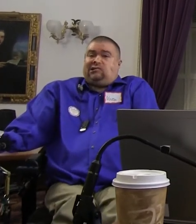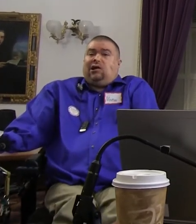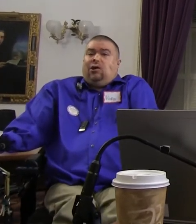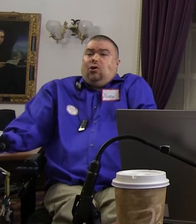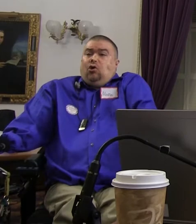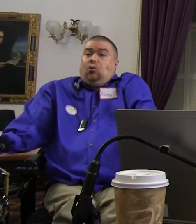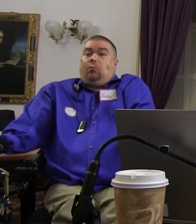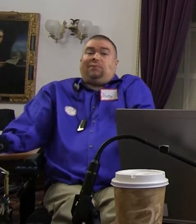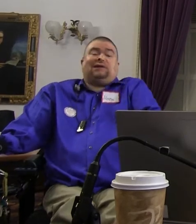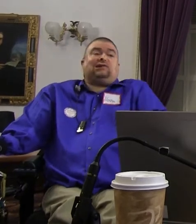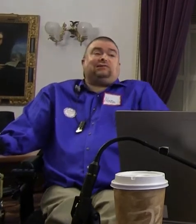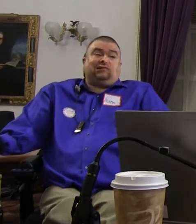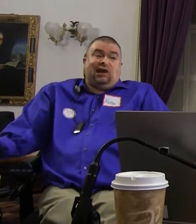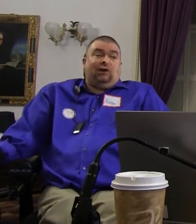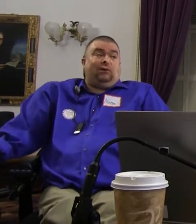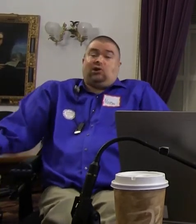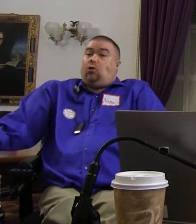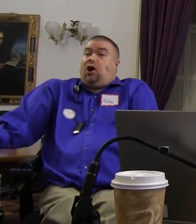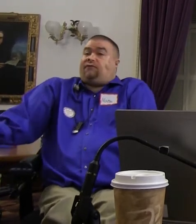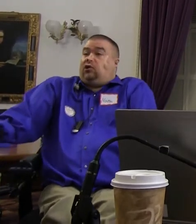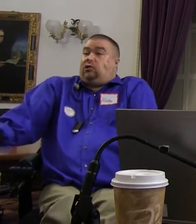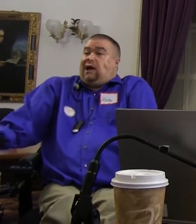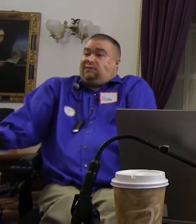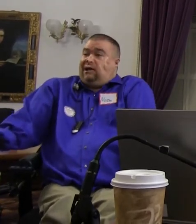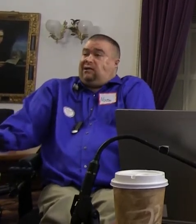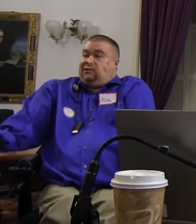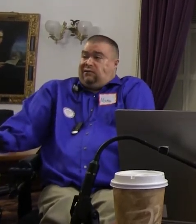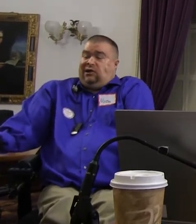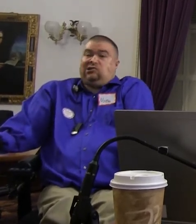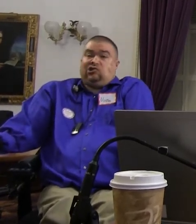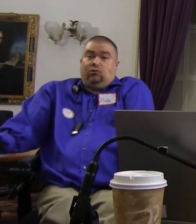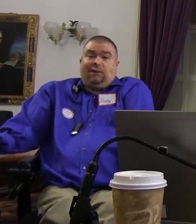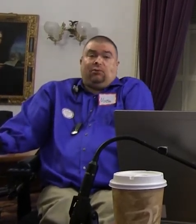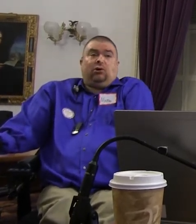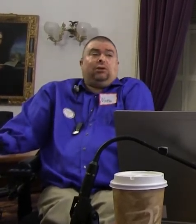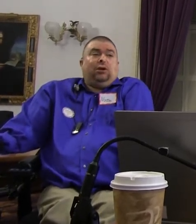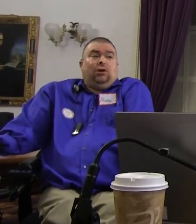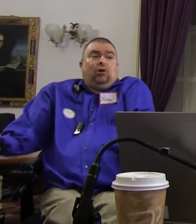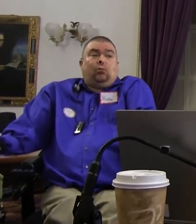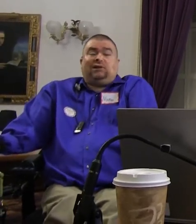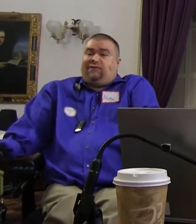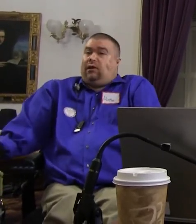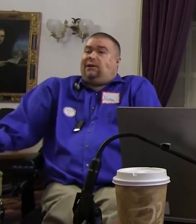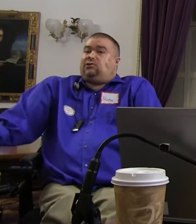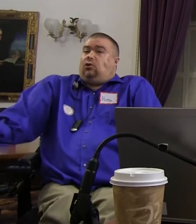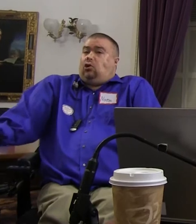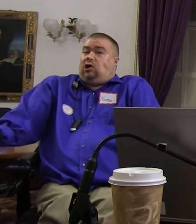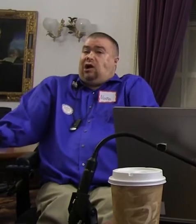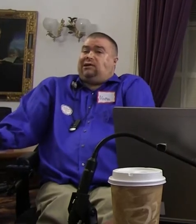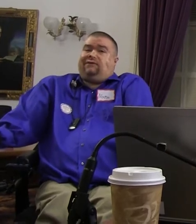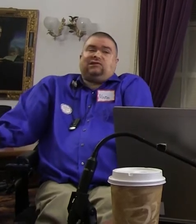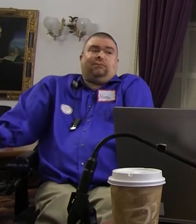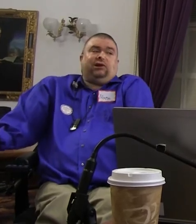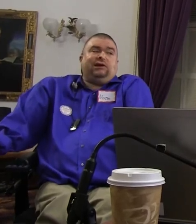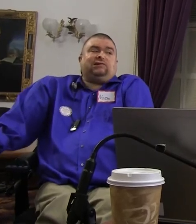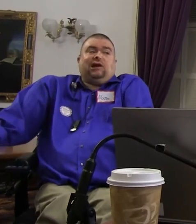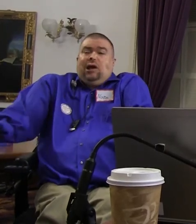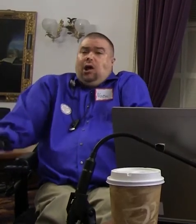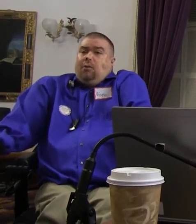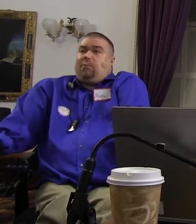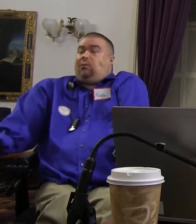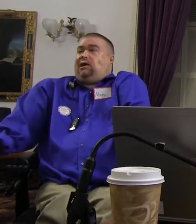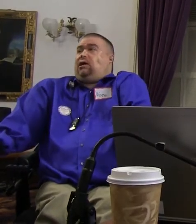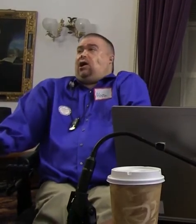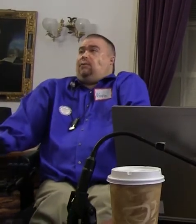disabilities. That's not to say we don't offer athletic activities to people with developmental or cognitive disabilities,